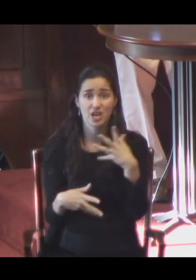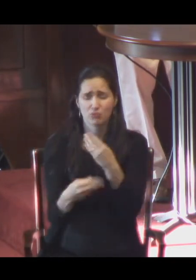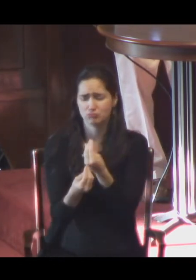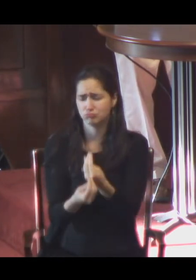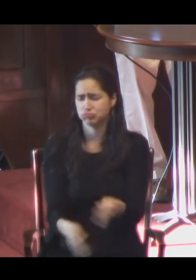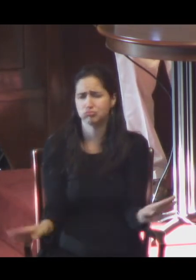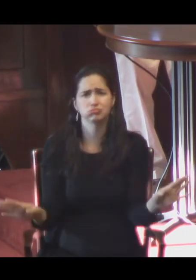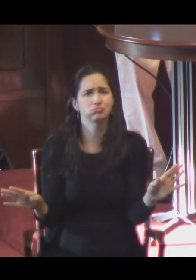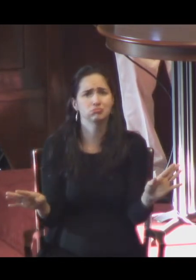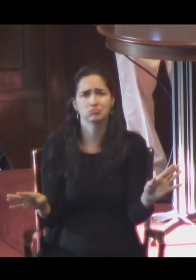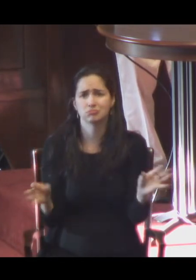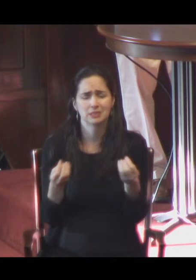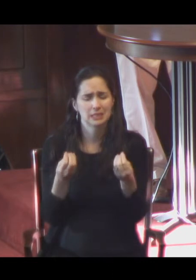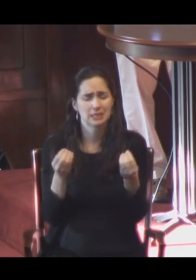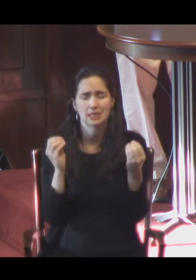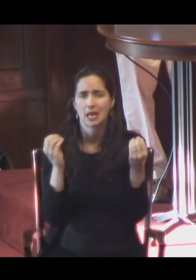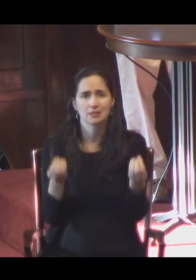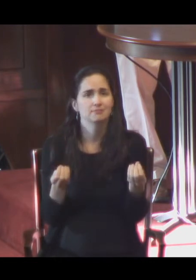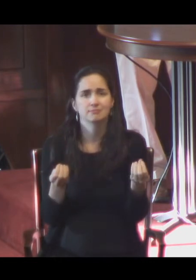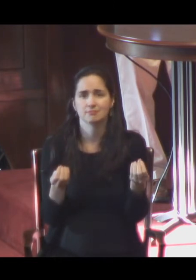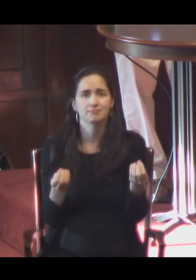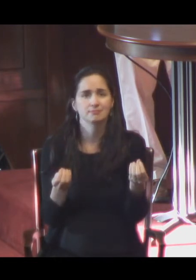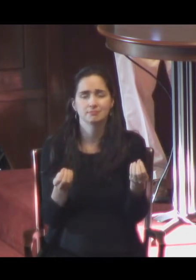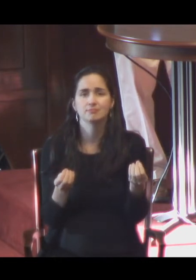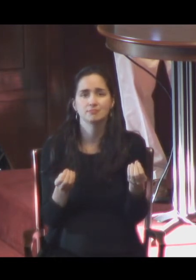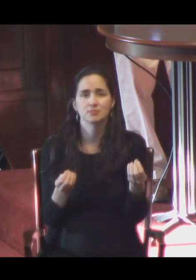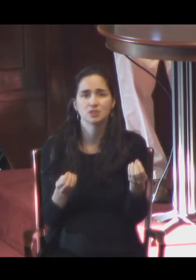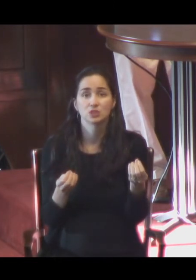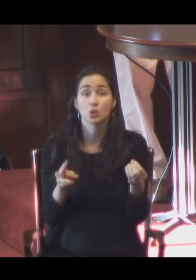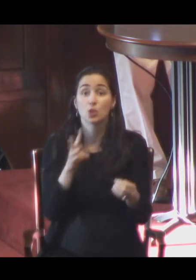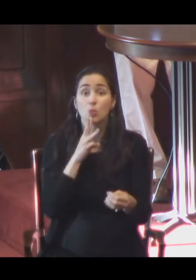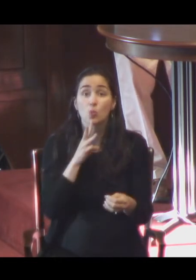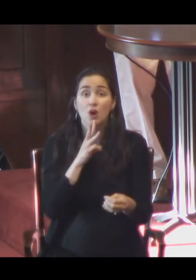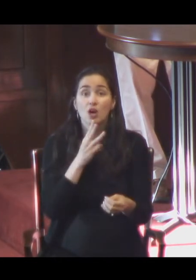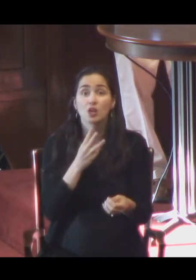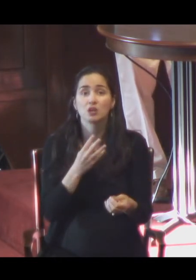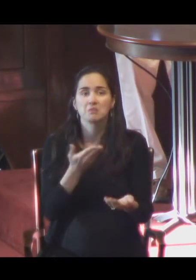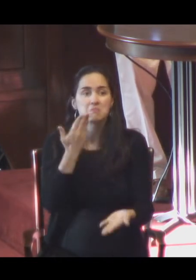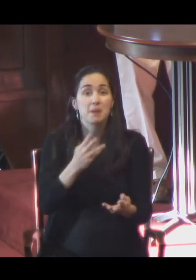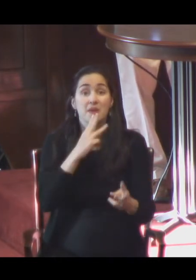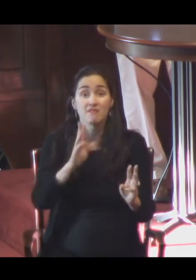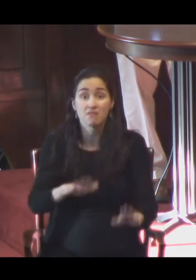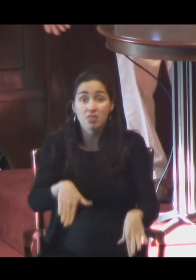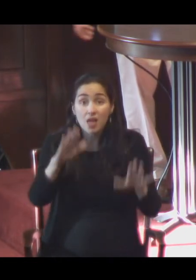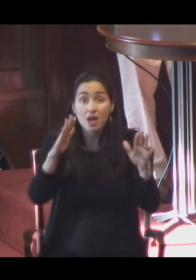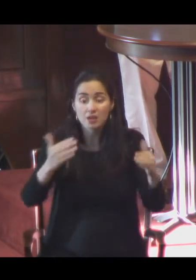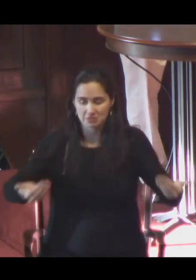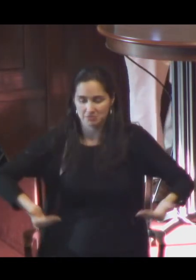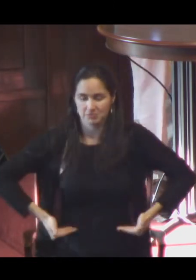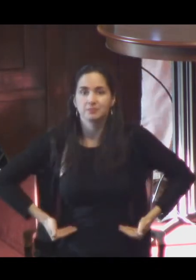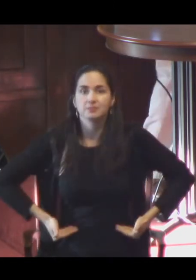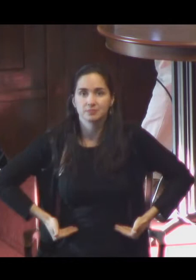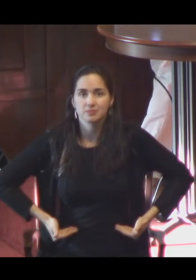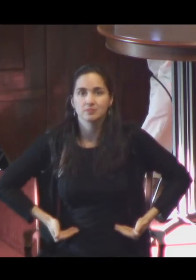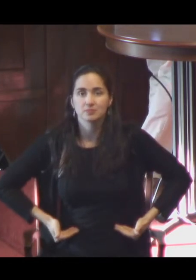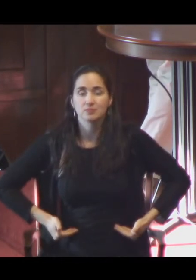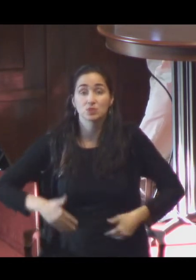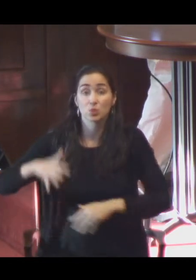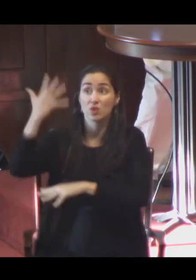waist-deep water. Maybe there's been a flood. The tree is denuded of its leaves. In fact, some of the branches almost look like scars